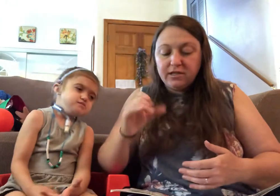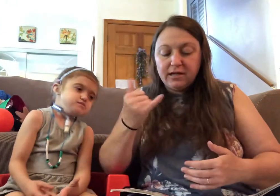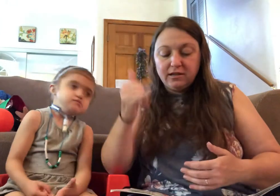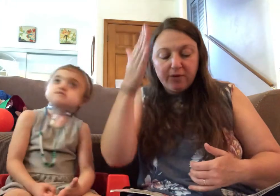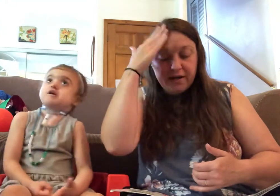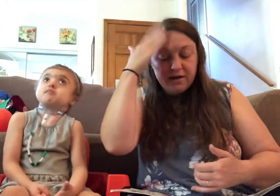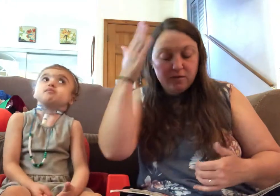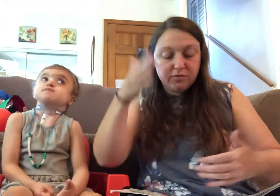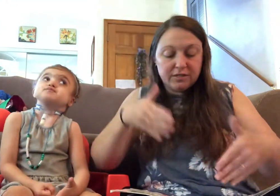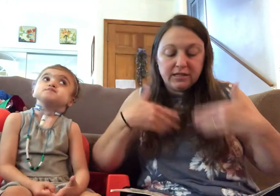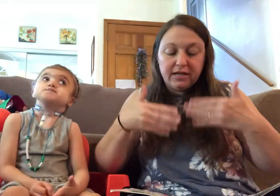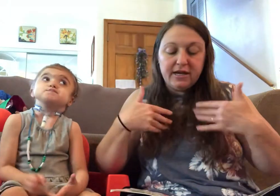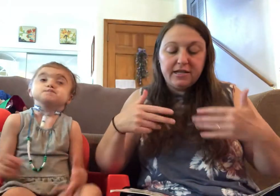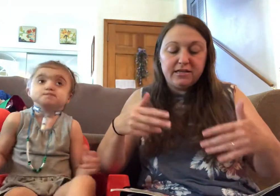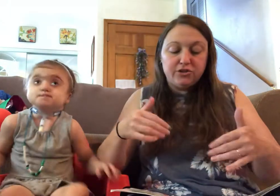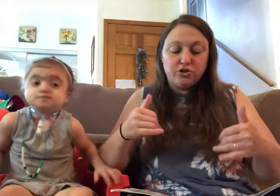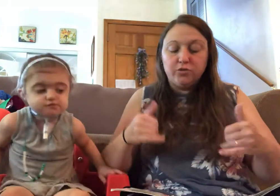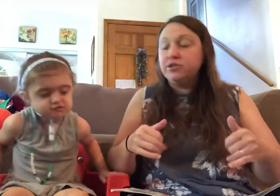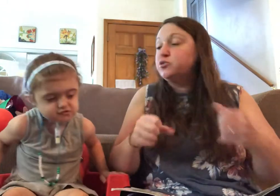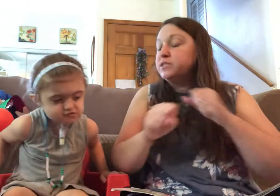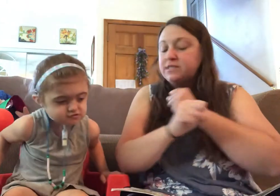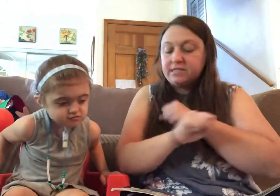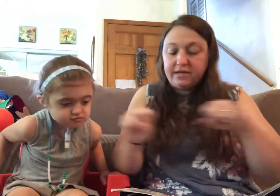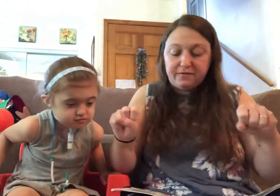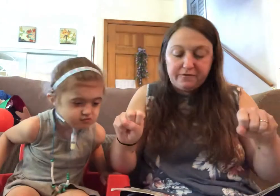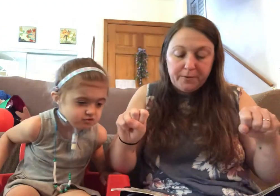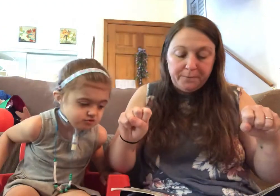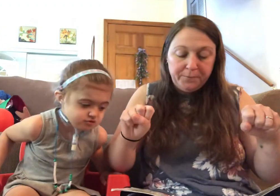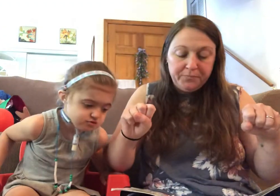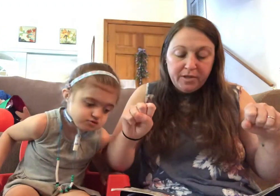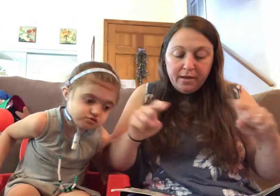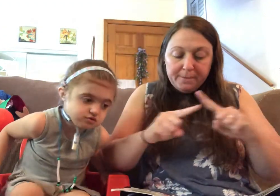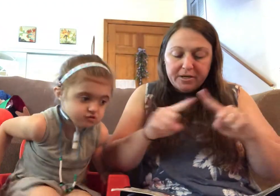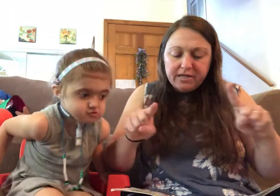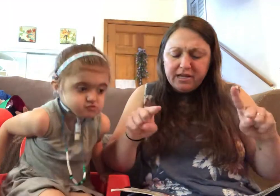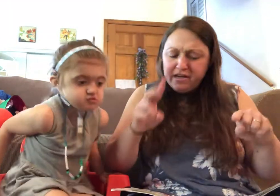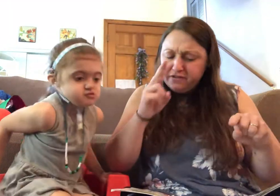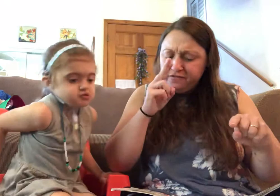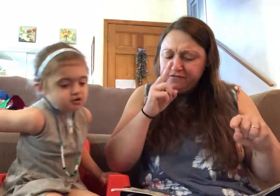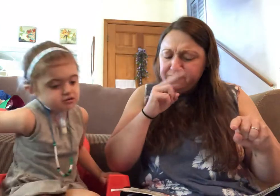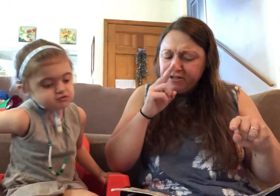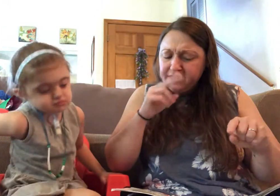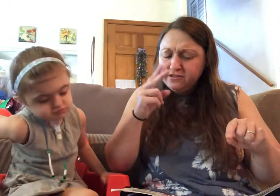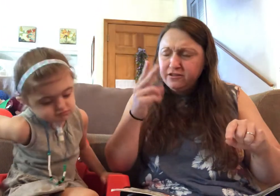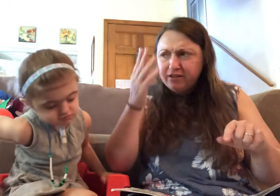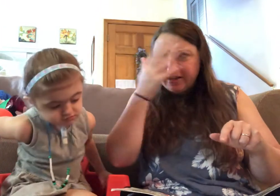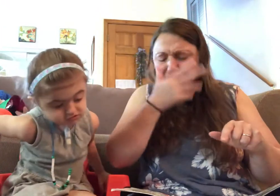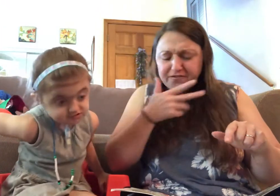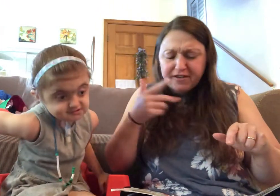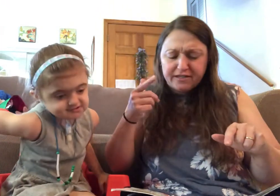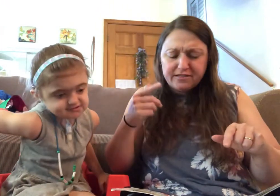the yellow hat was glad that George was safe. But he had a funny look on his face.